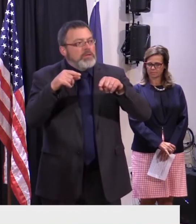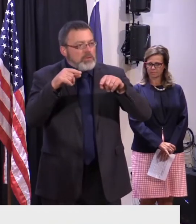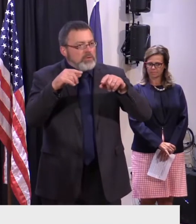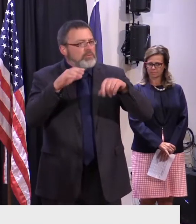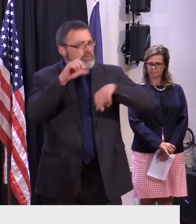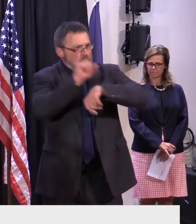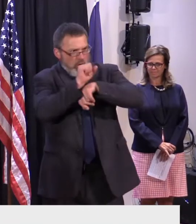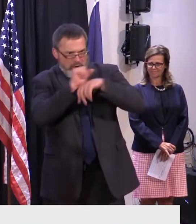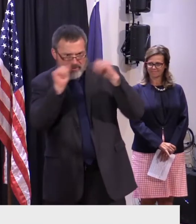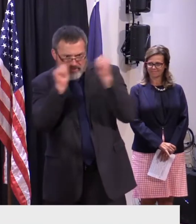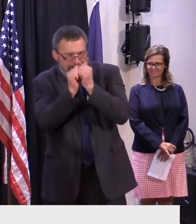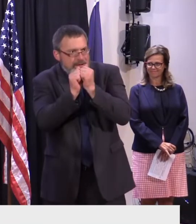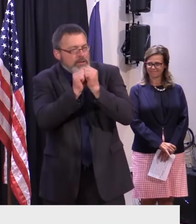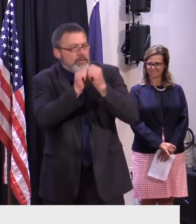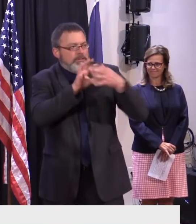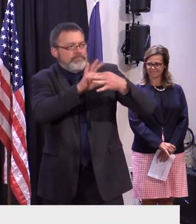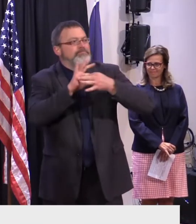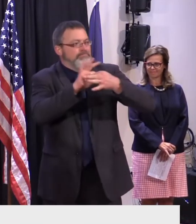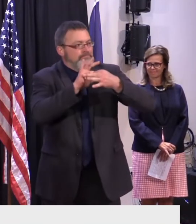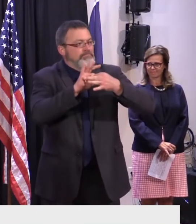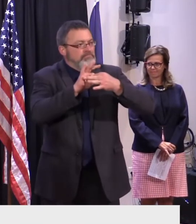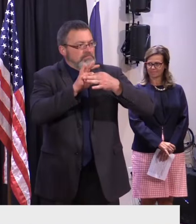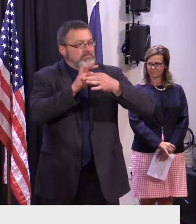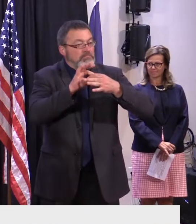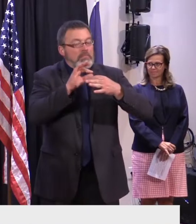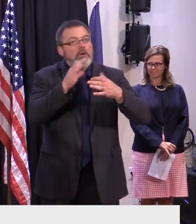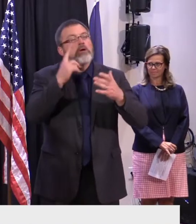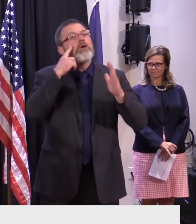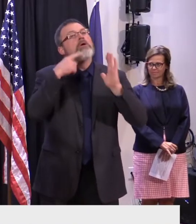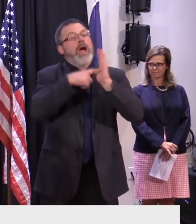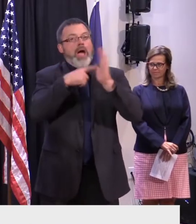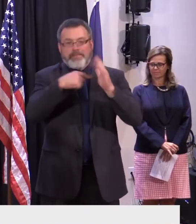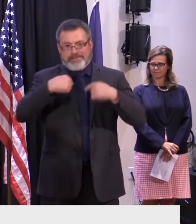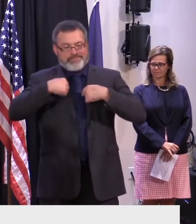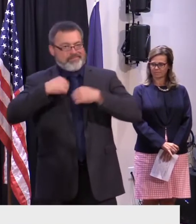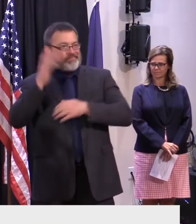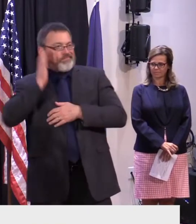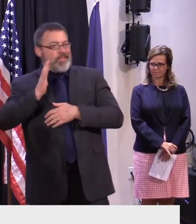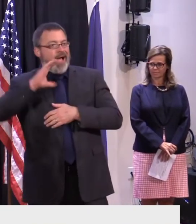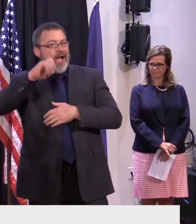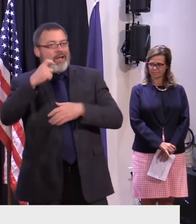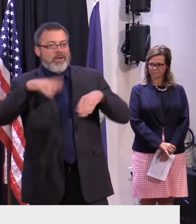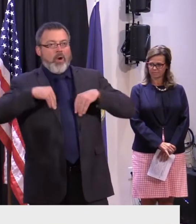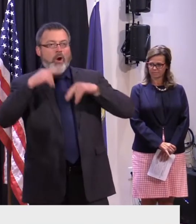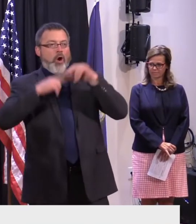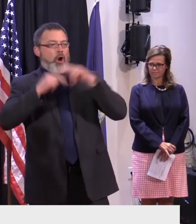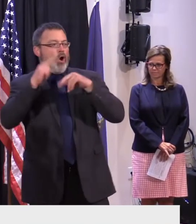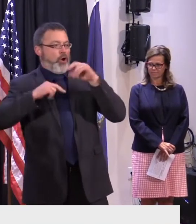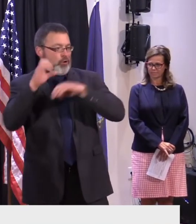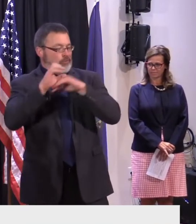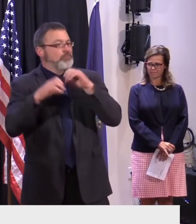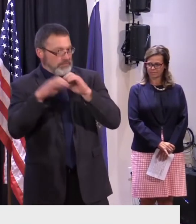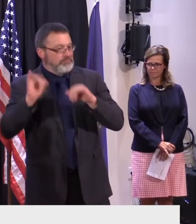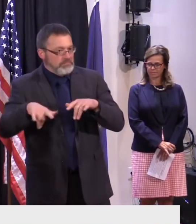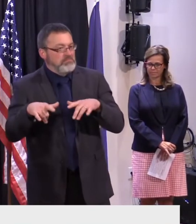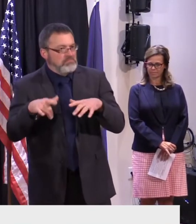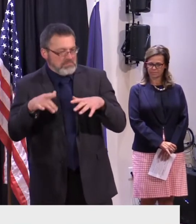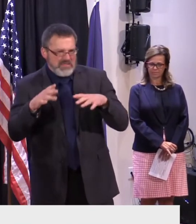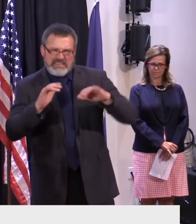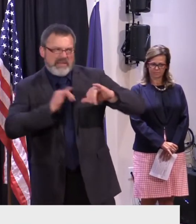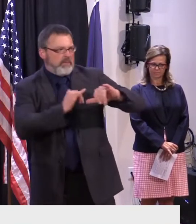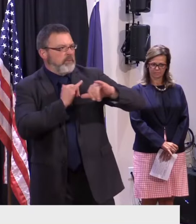Something I can appreciate is someone who owned a construction business for 35 years. About half of all